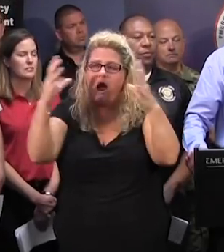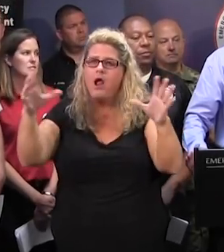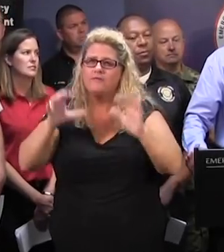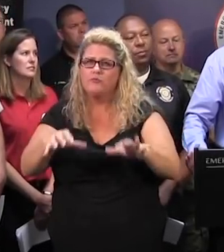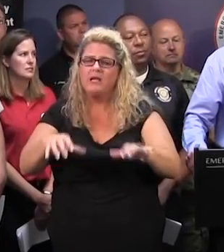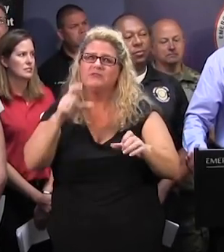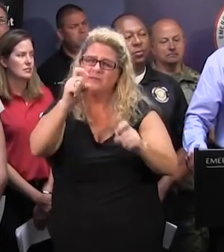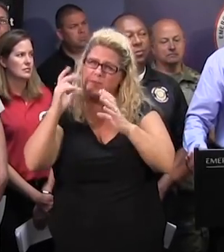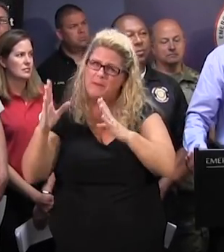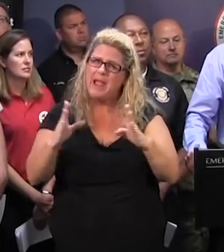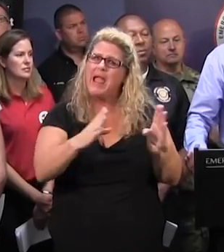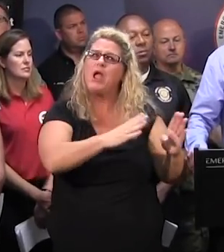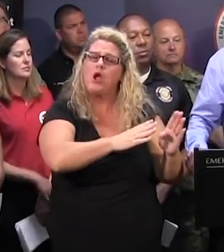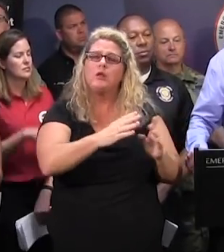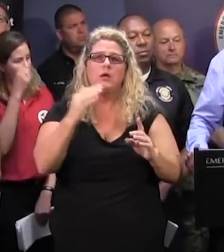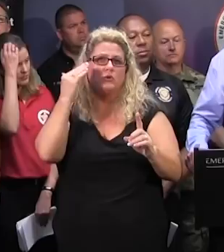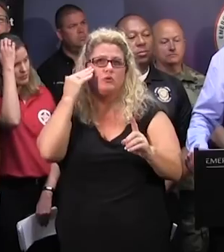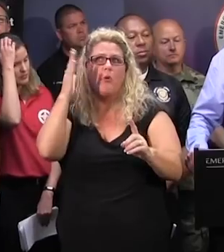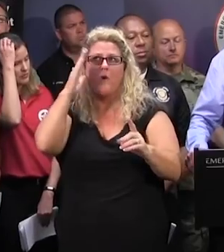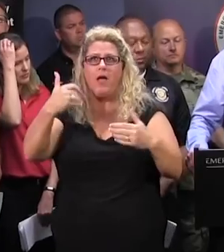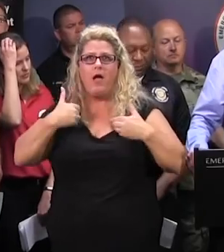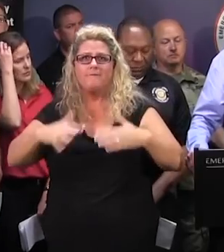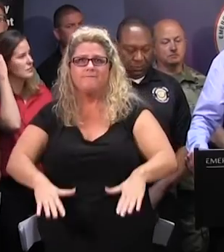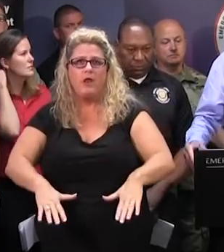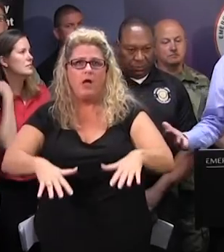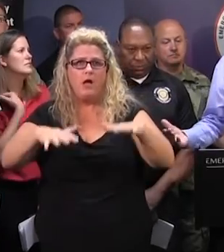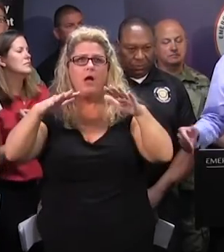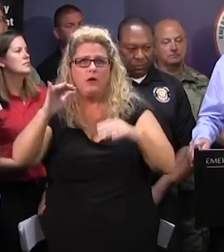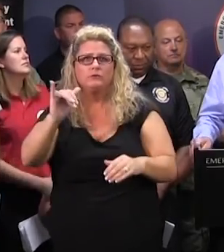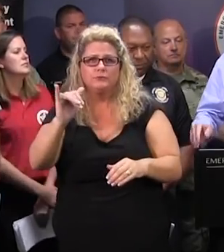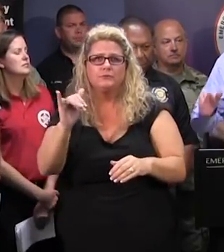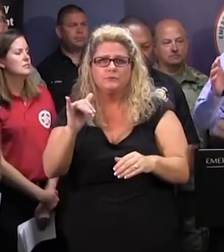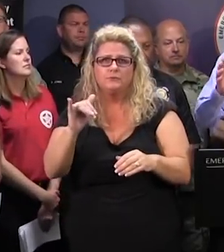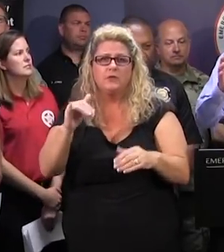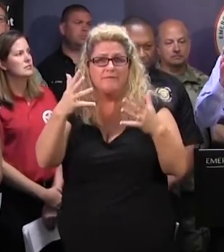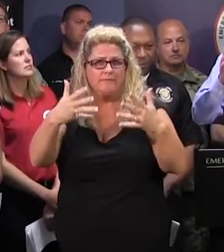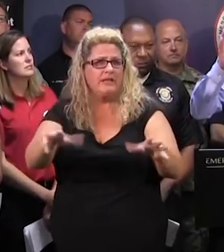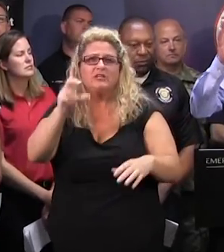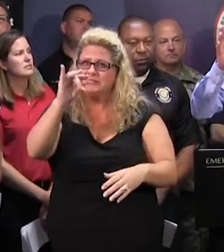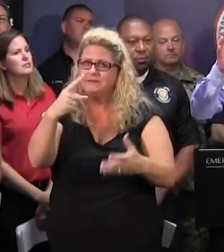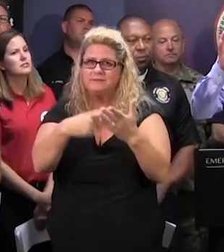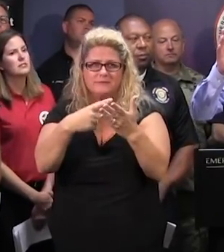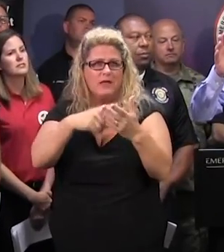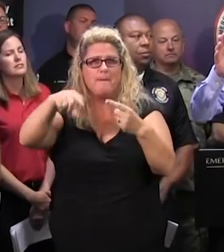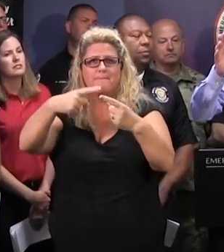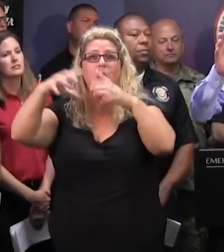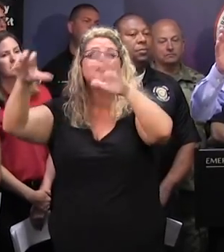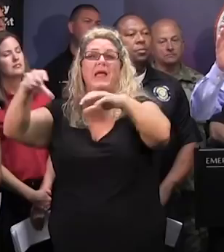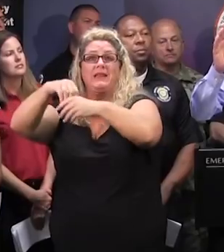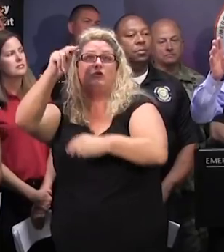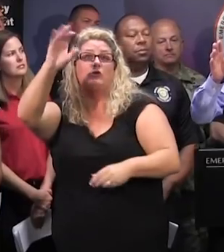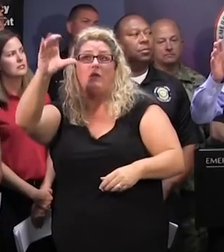and for, of course, the flooding that results from that kind of rain. And as Ben mentioned, we have the rain that is falling in North